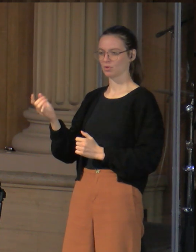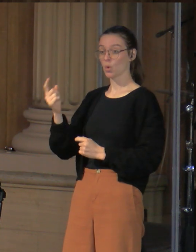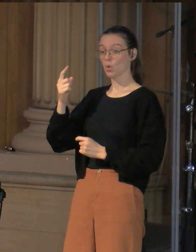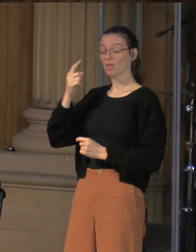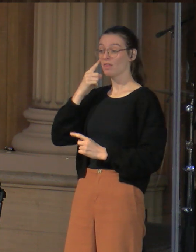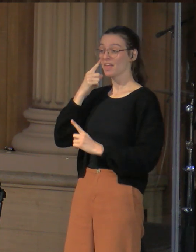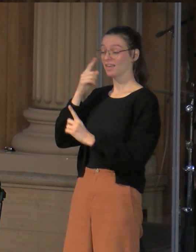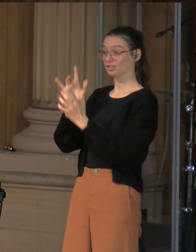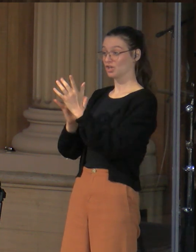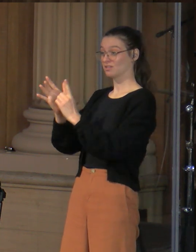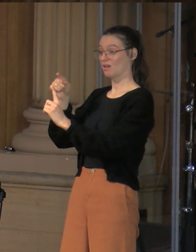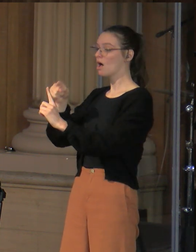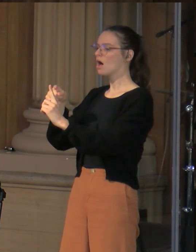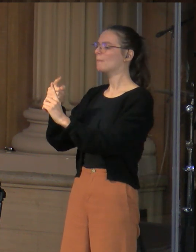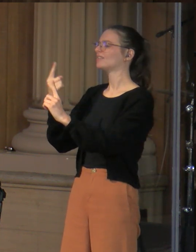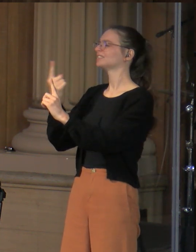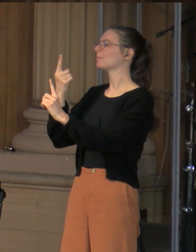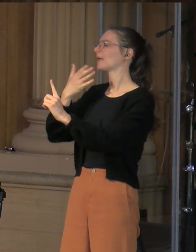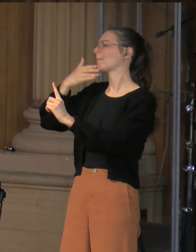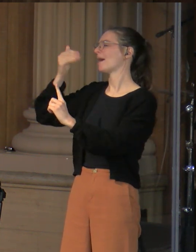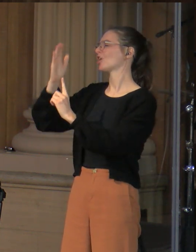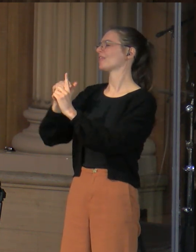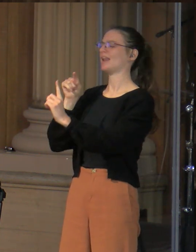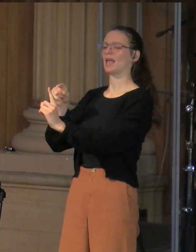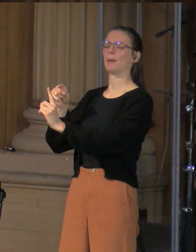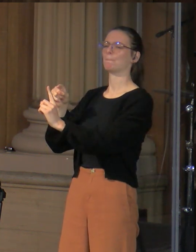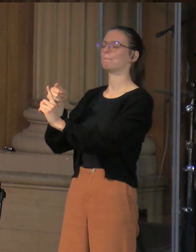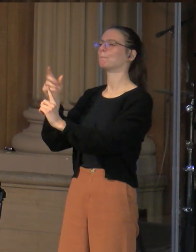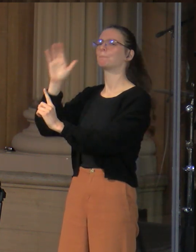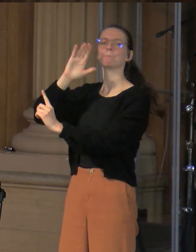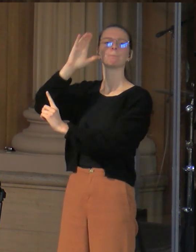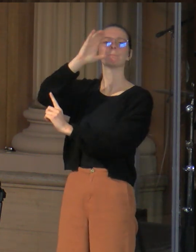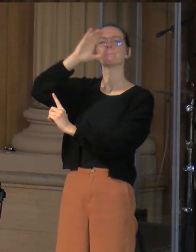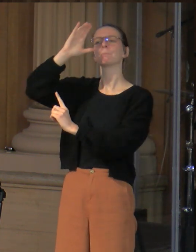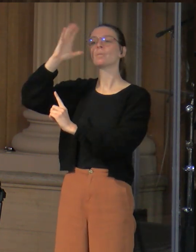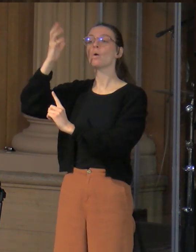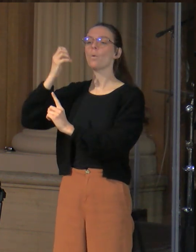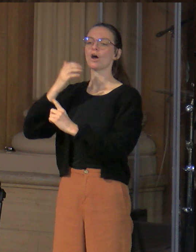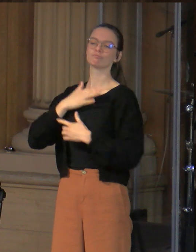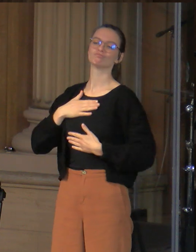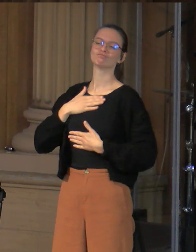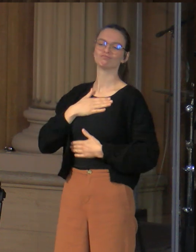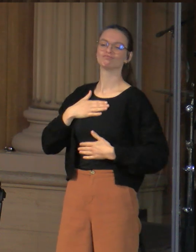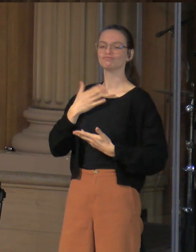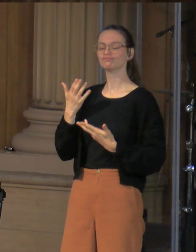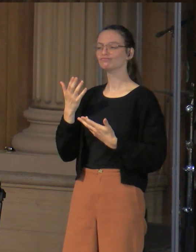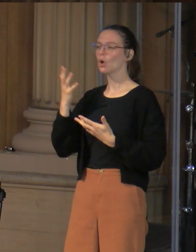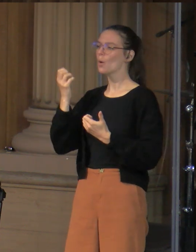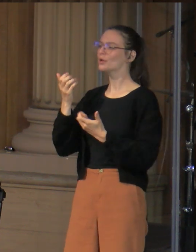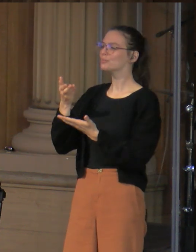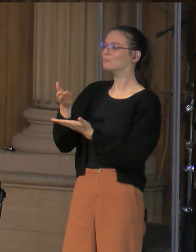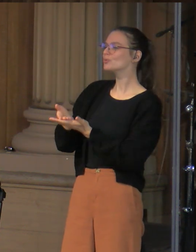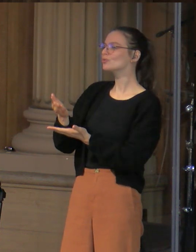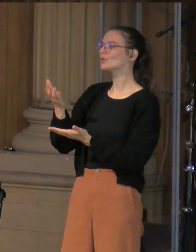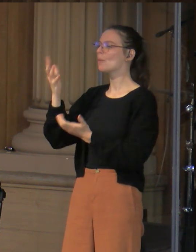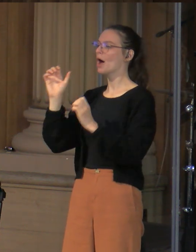exists. And so they want to be wowed and entertained to faith in Jesus. They want something other than him.